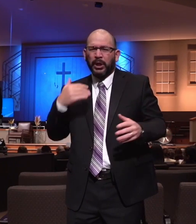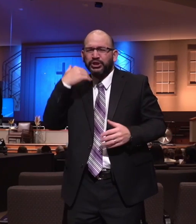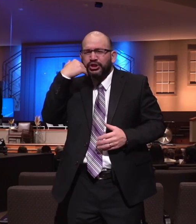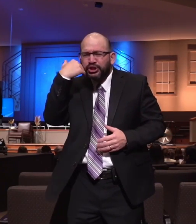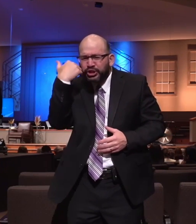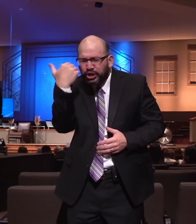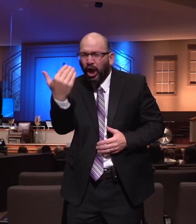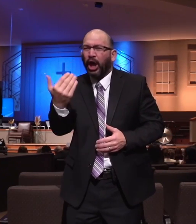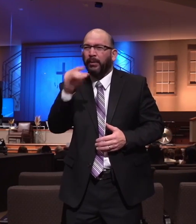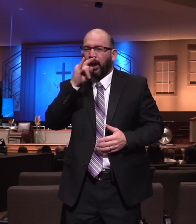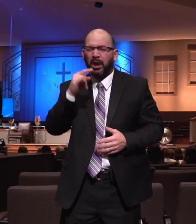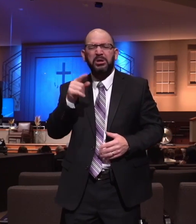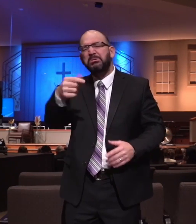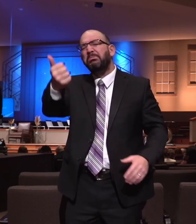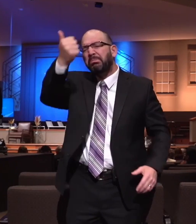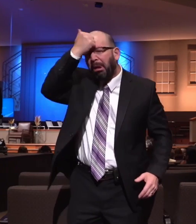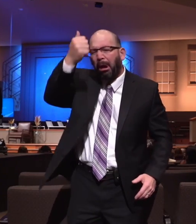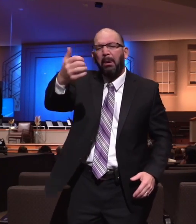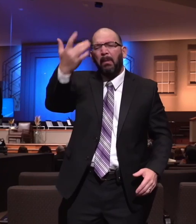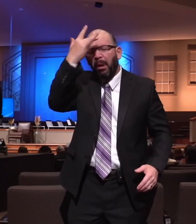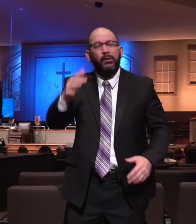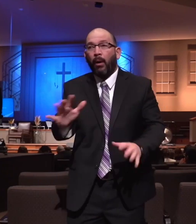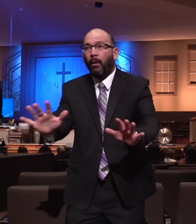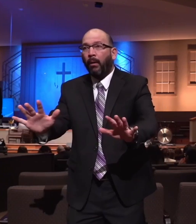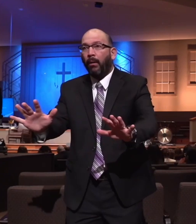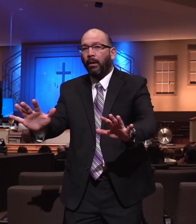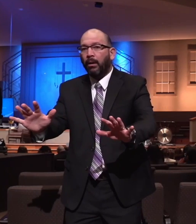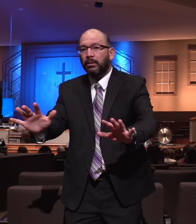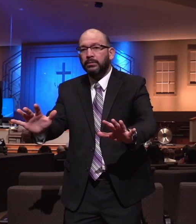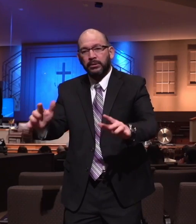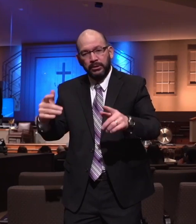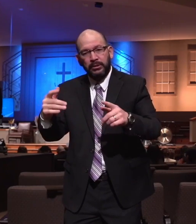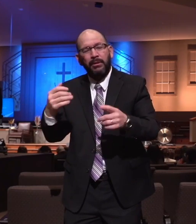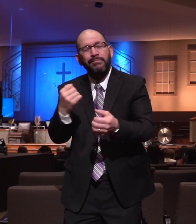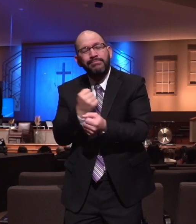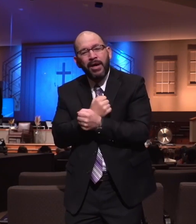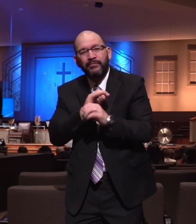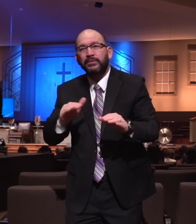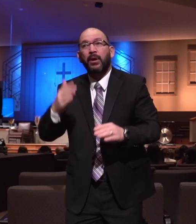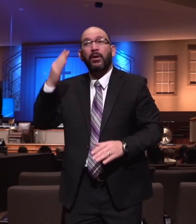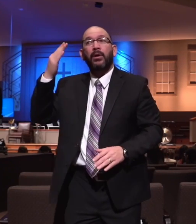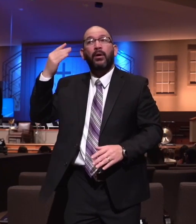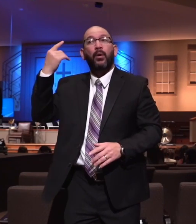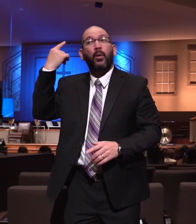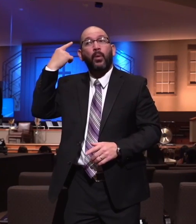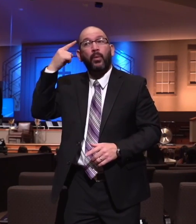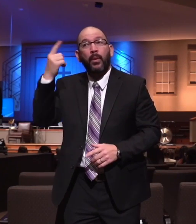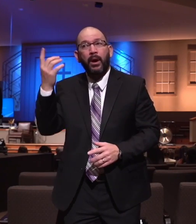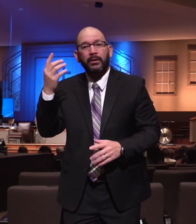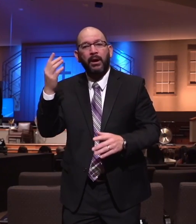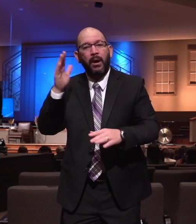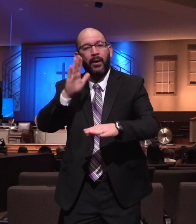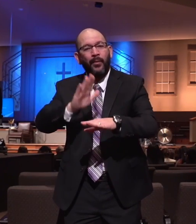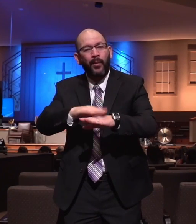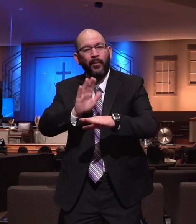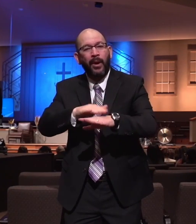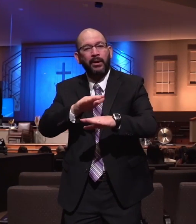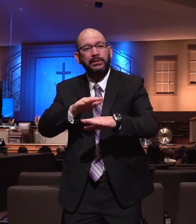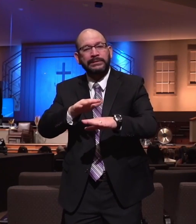kid or the stupidest kid. That's not the idea. But we love our children enough to warn them, to admonish them when